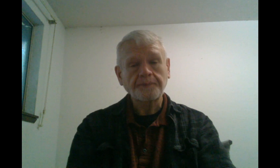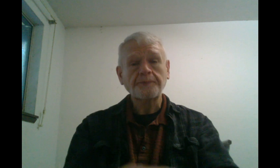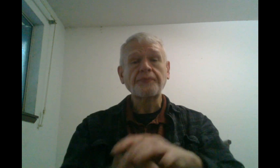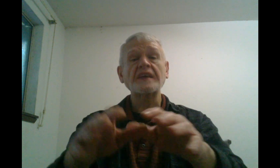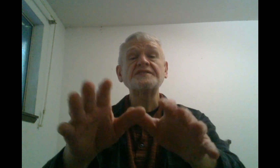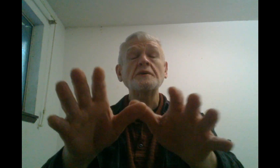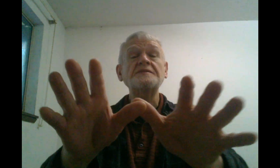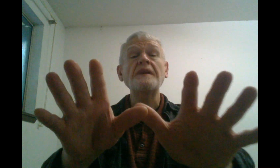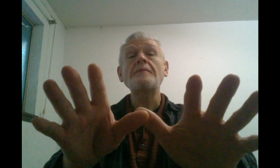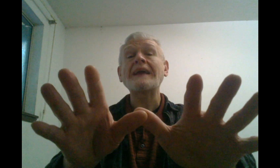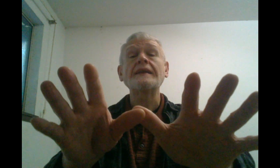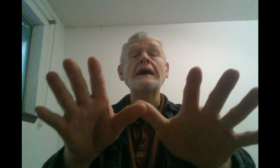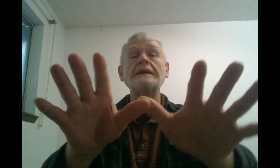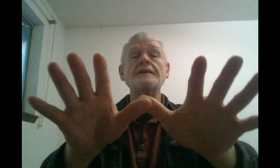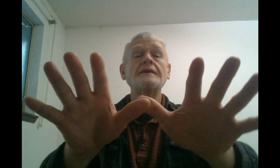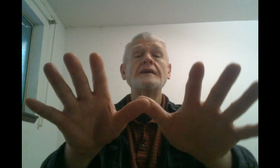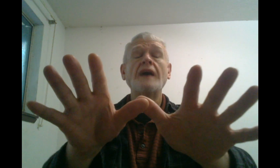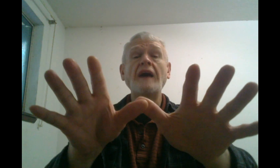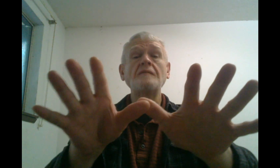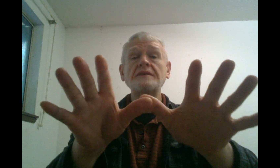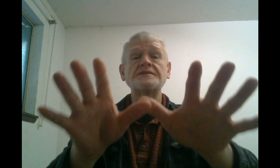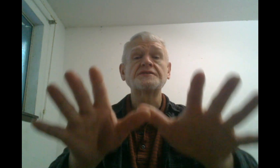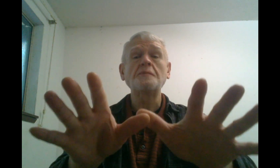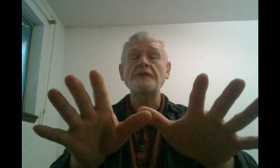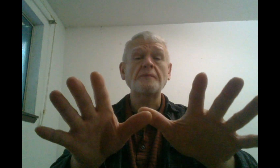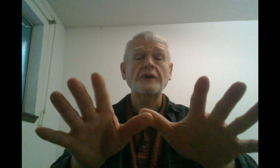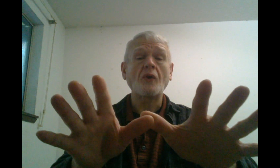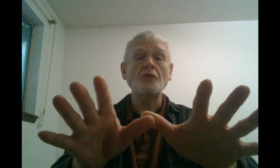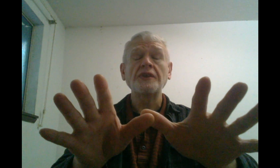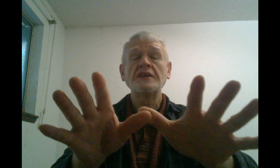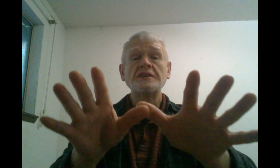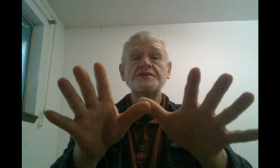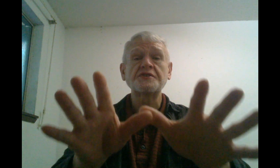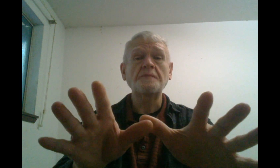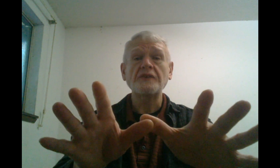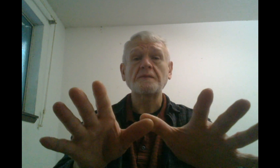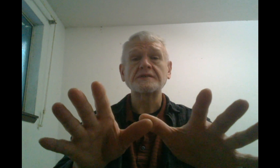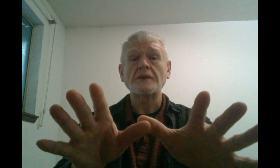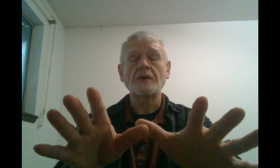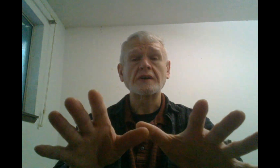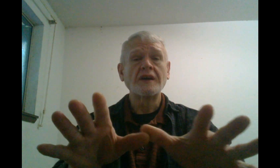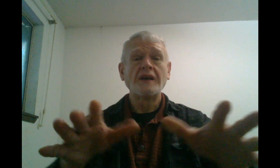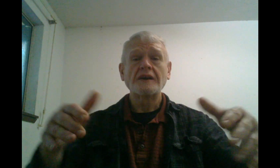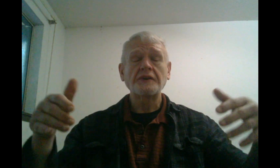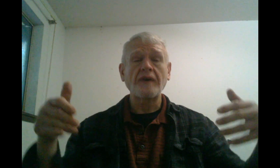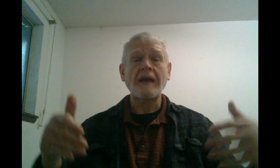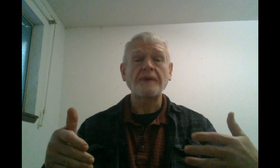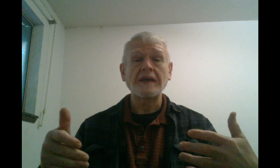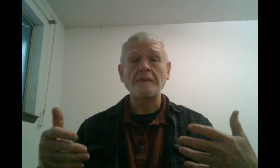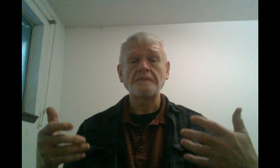So, it's been a bad night. I've been super-duper cold, super-duper sore, cramping up.